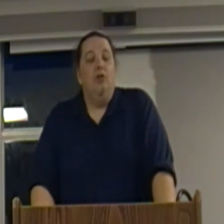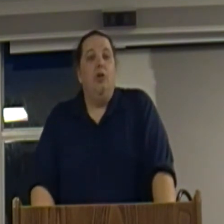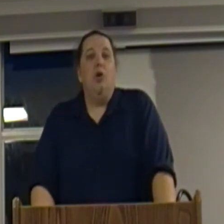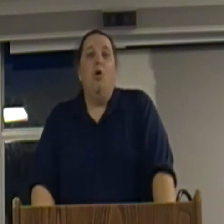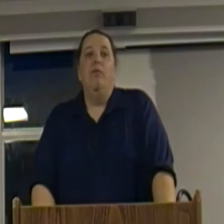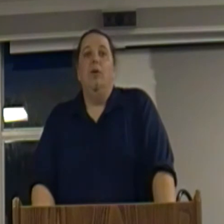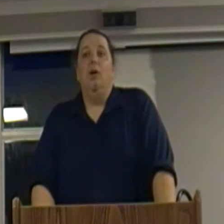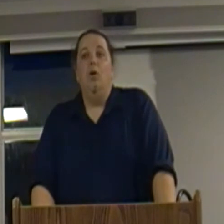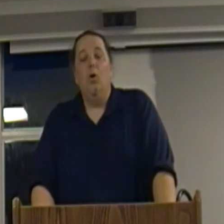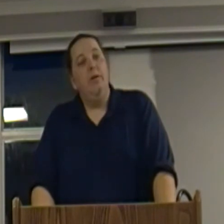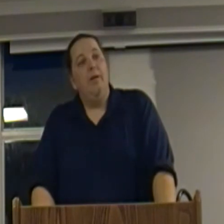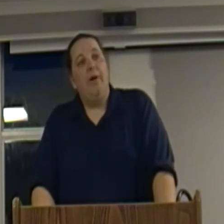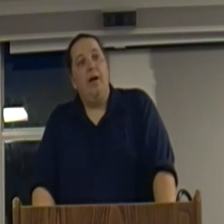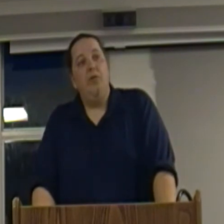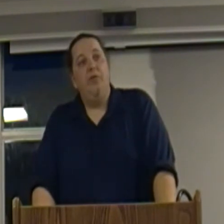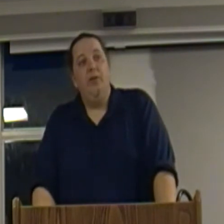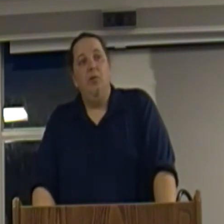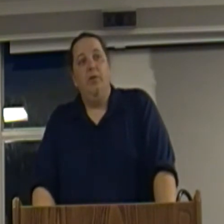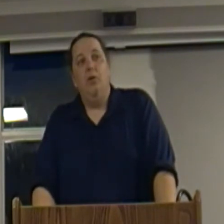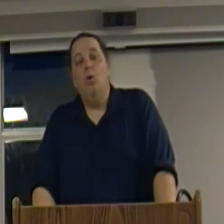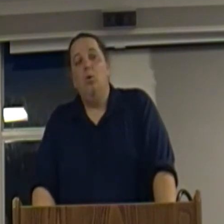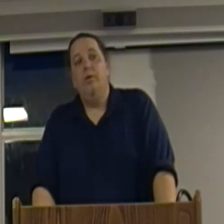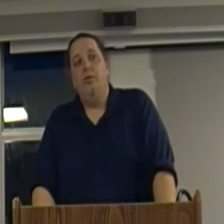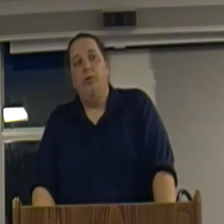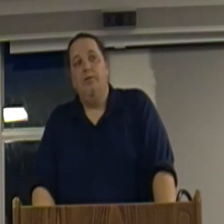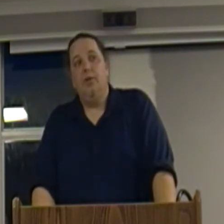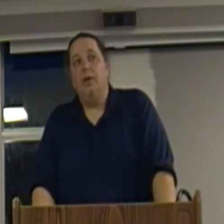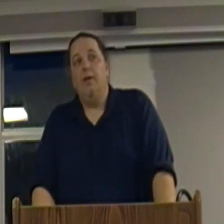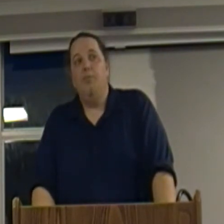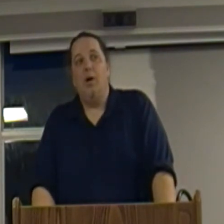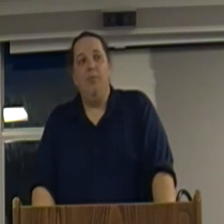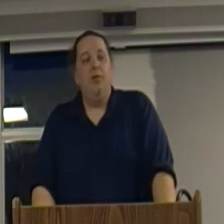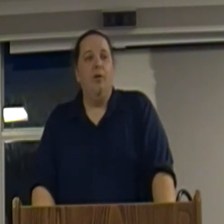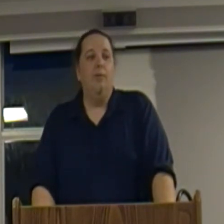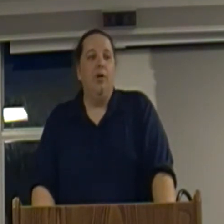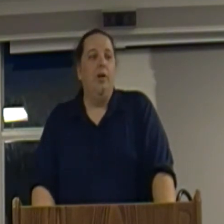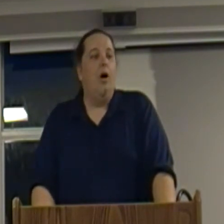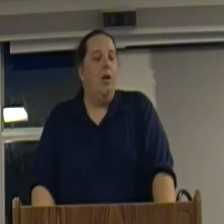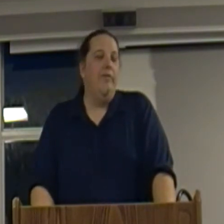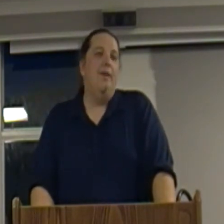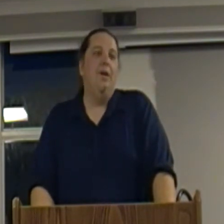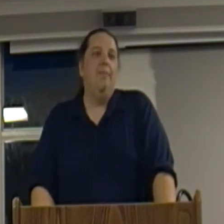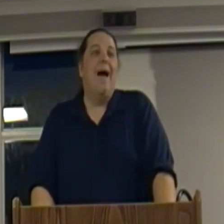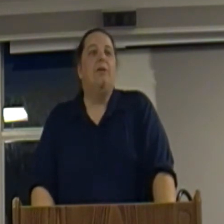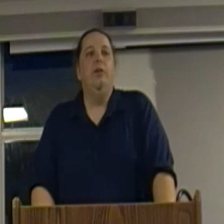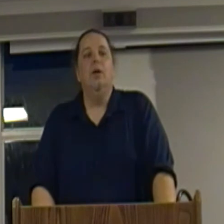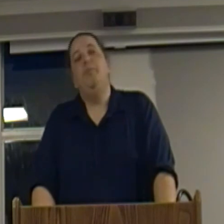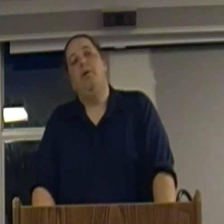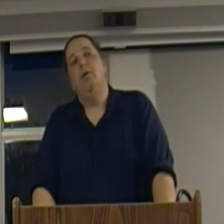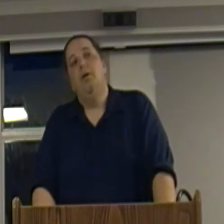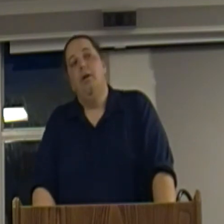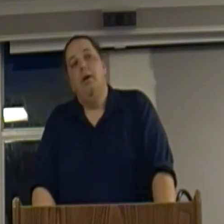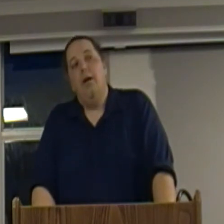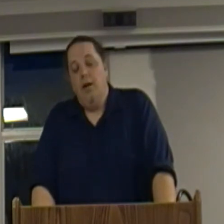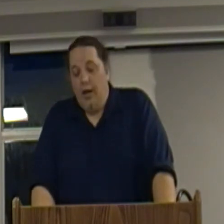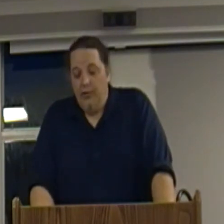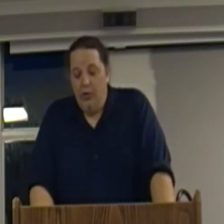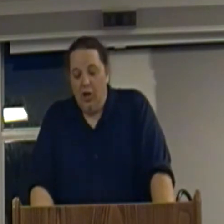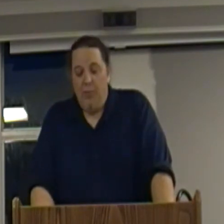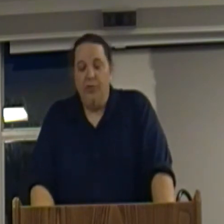Took over old empires filled in with gold and silver and promptly started bringing all of that money back to Europe. And so Europe